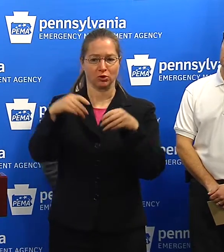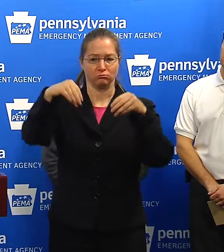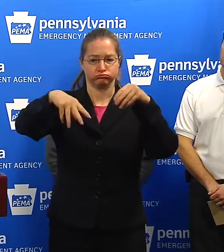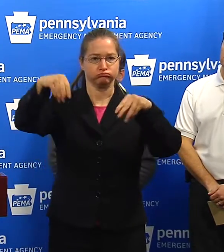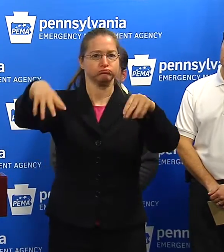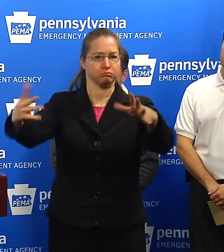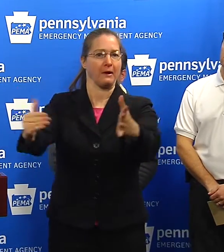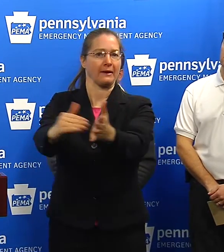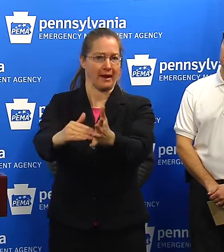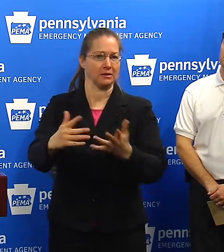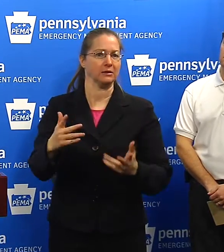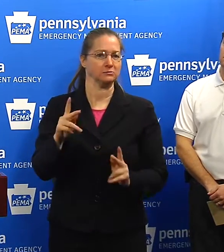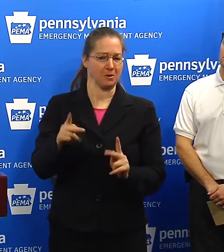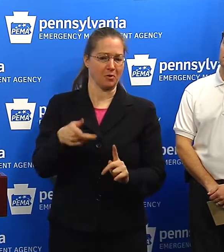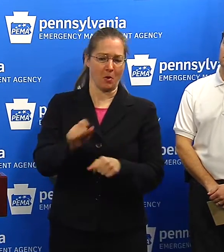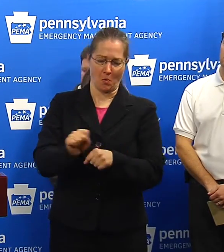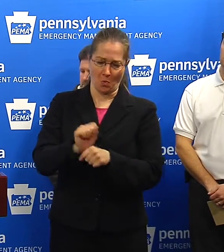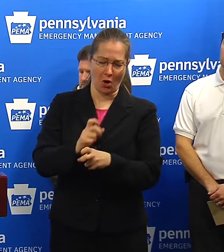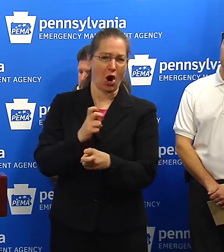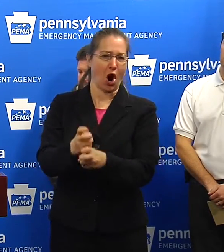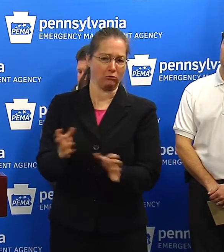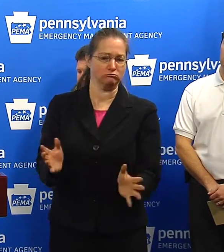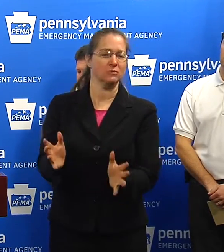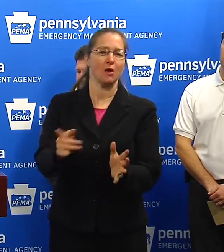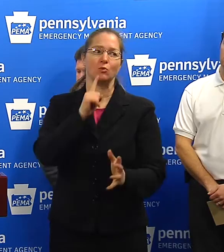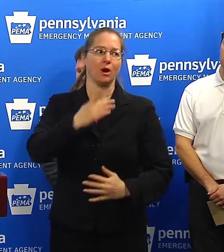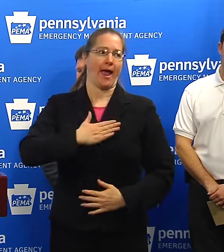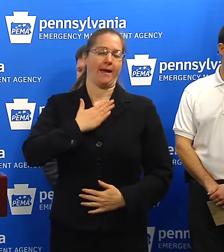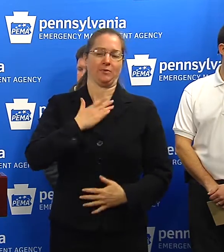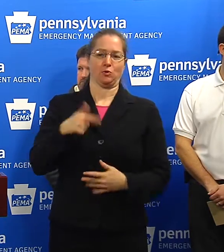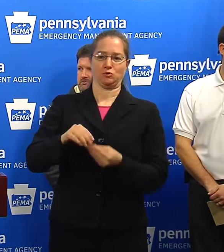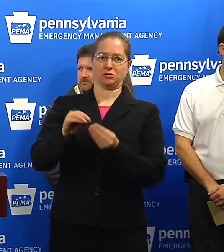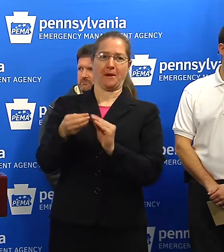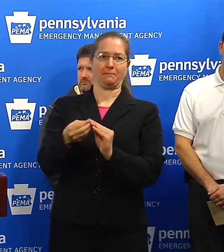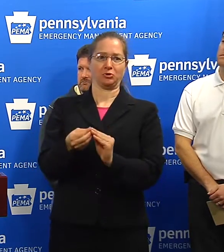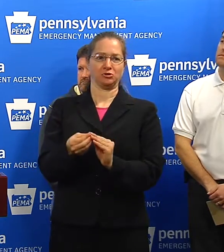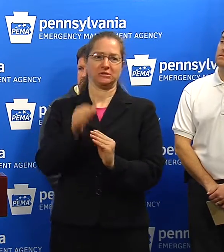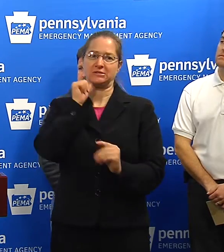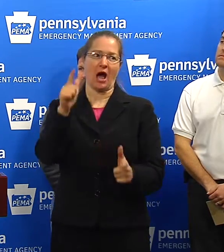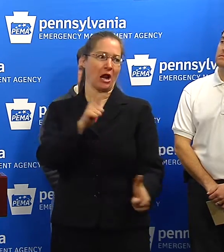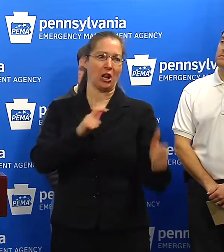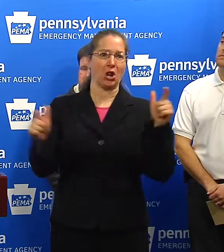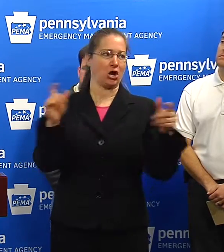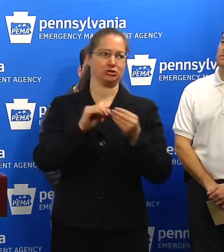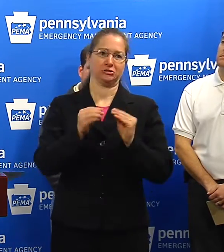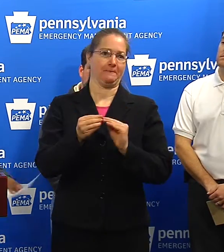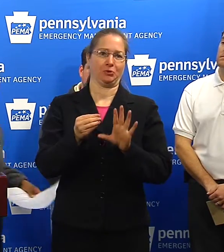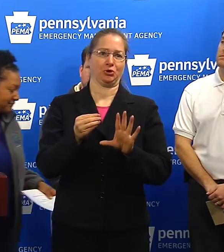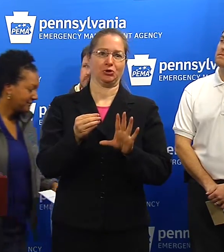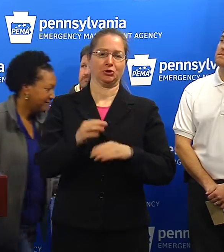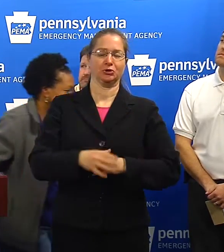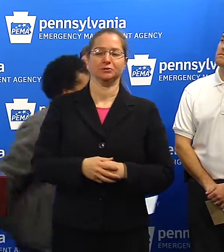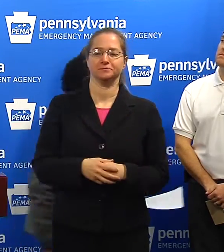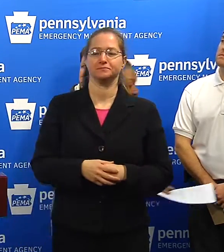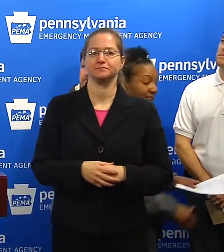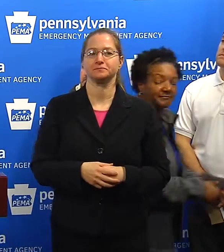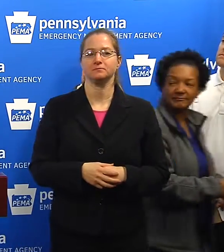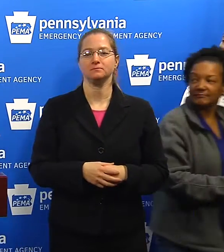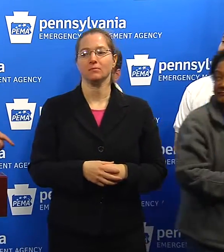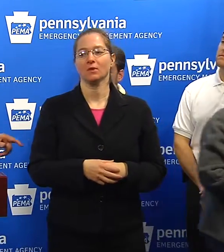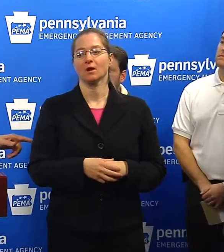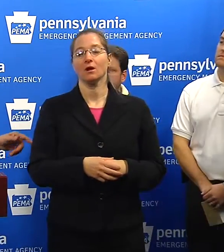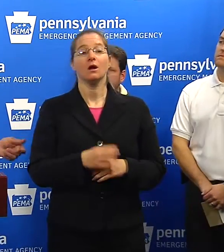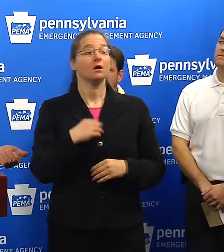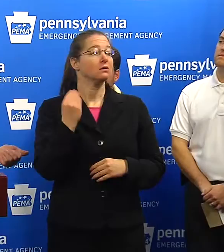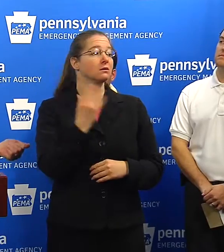we're very happy actually with the numbers because that's not very large in terms of an event this size. By the way, I